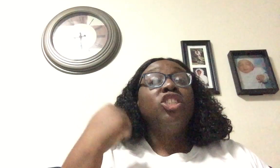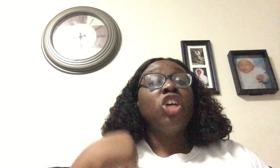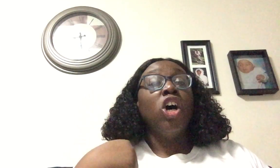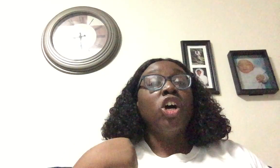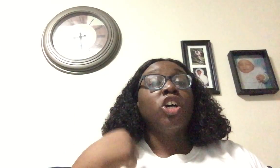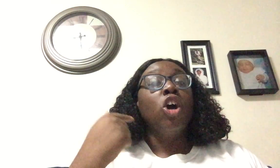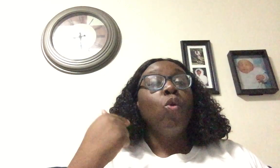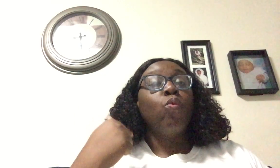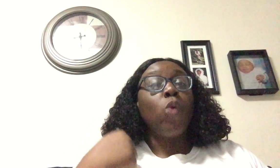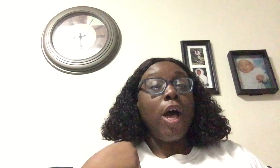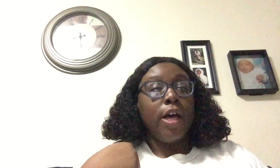Tug, rug.